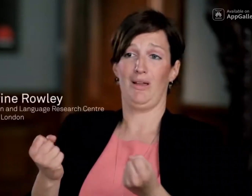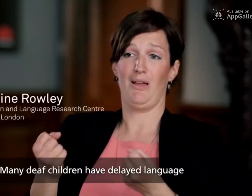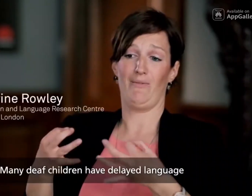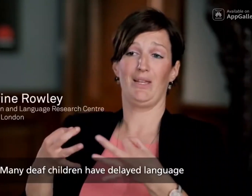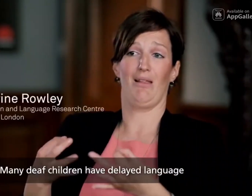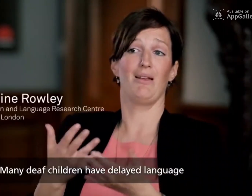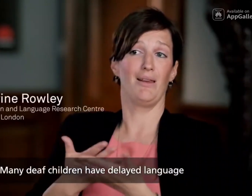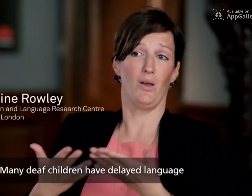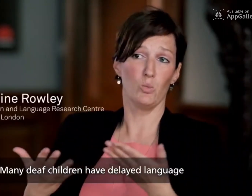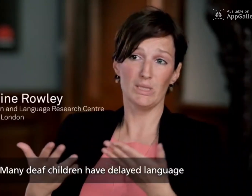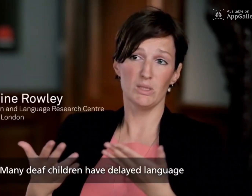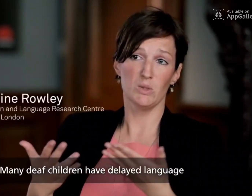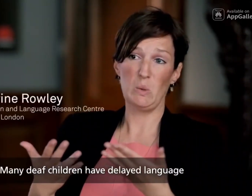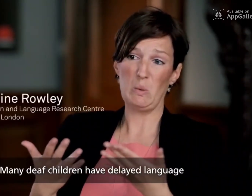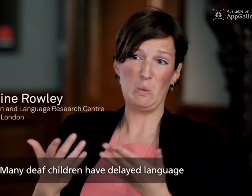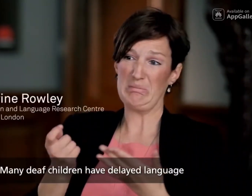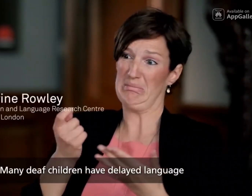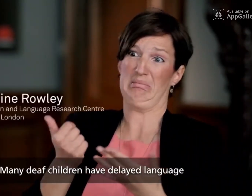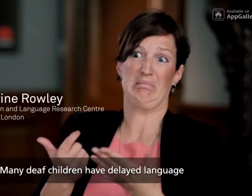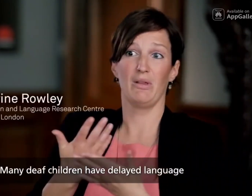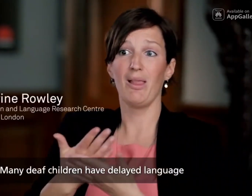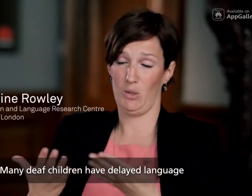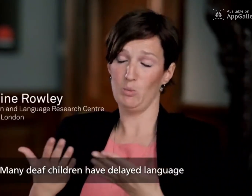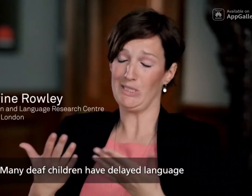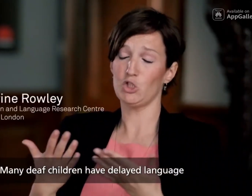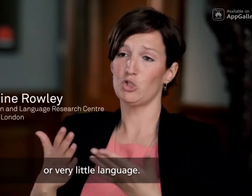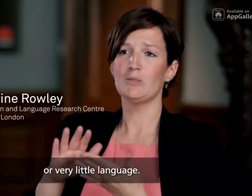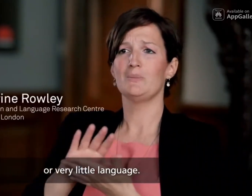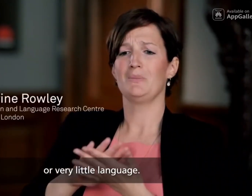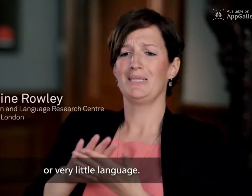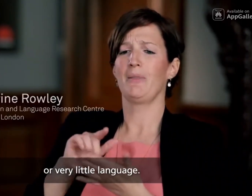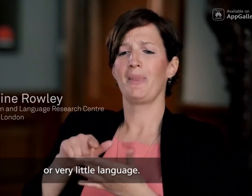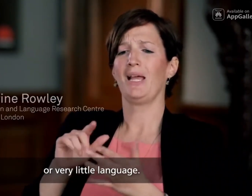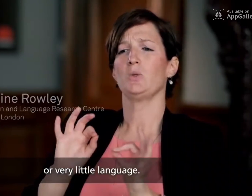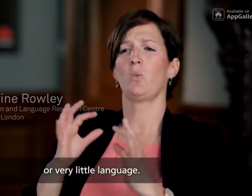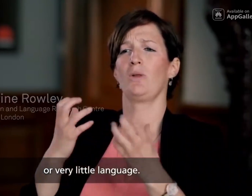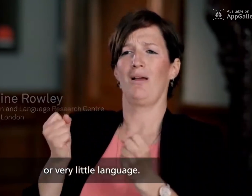Many deaf children have delayed language or very little language.